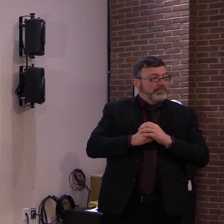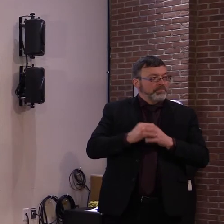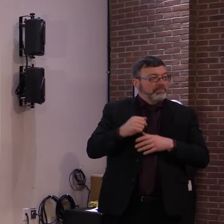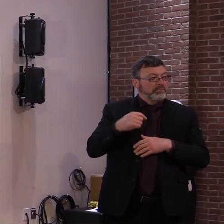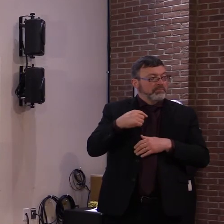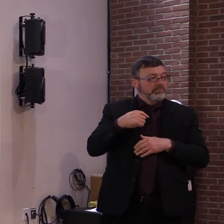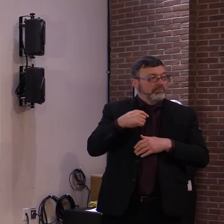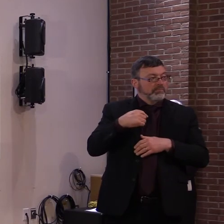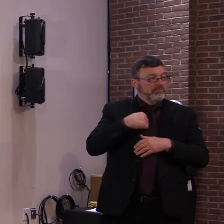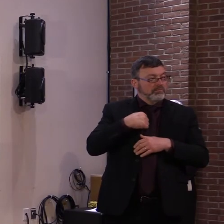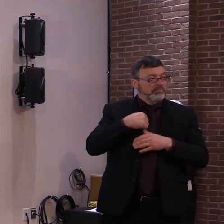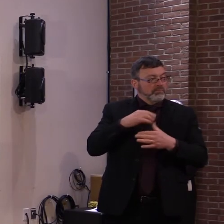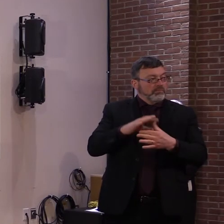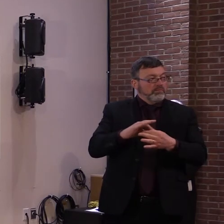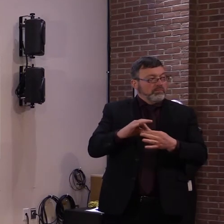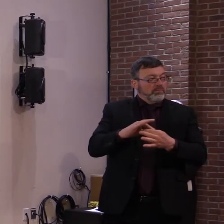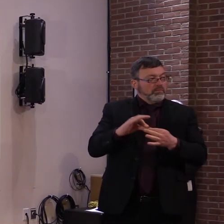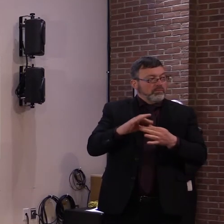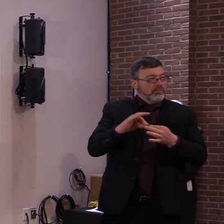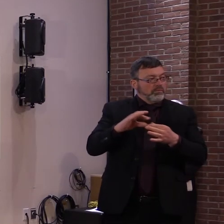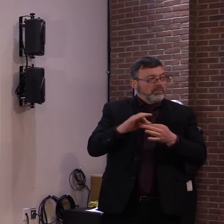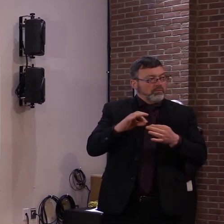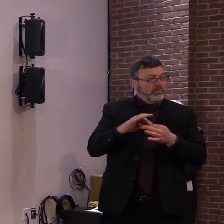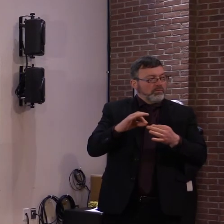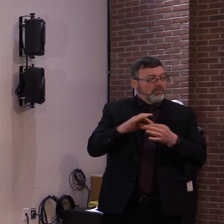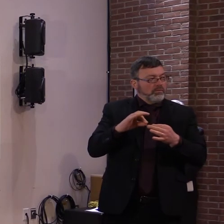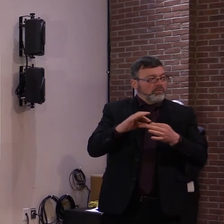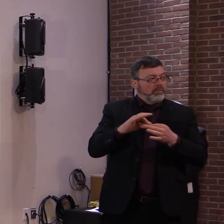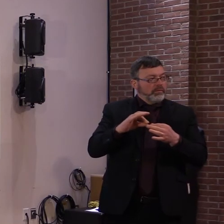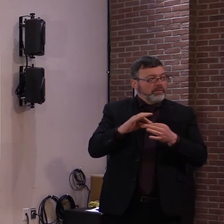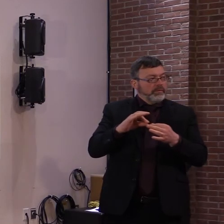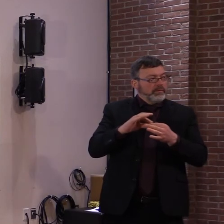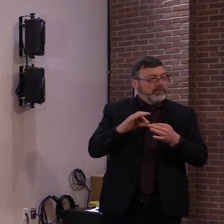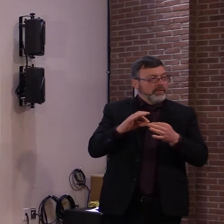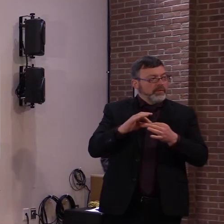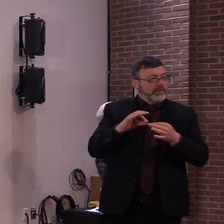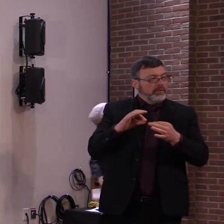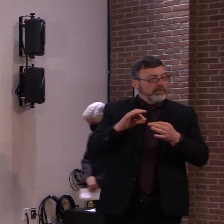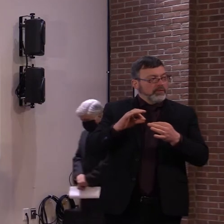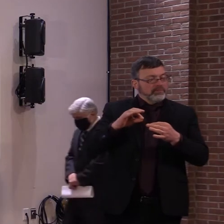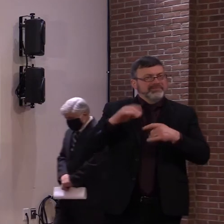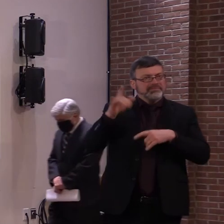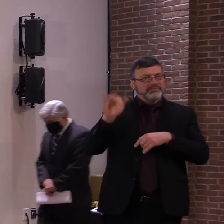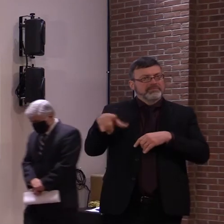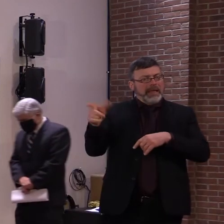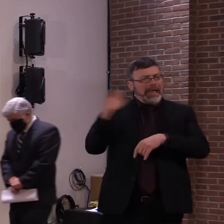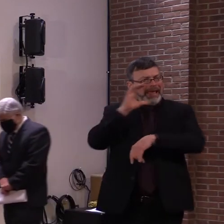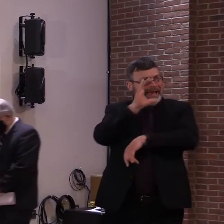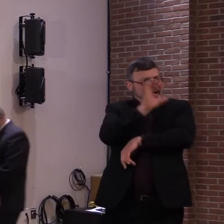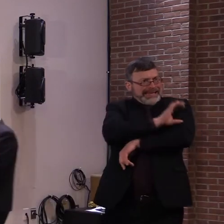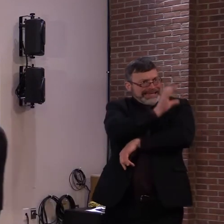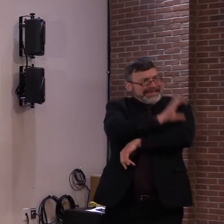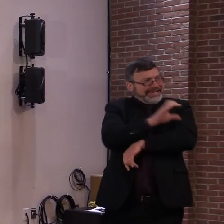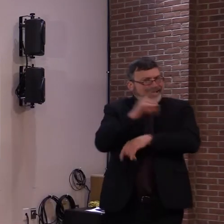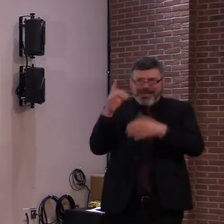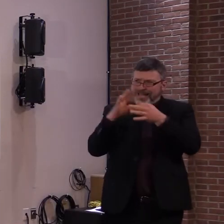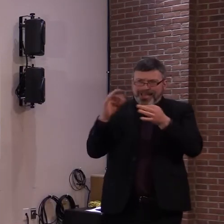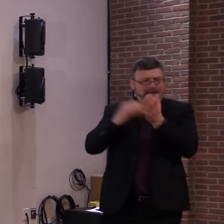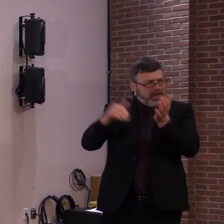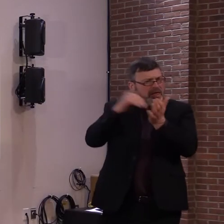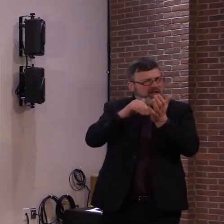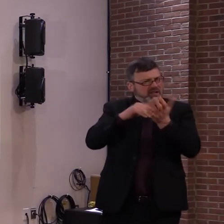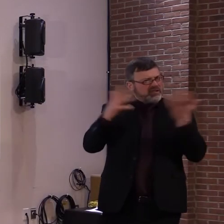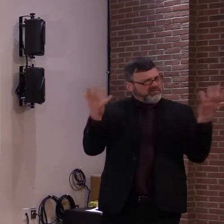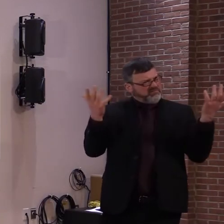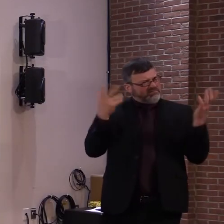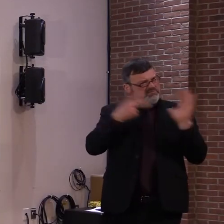will, clinics will look like as far as how many there might be and where they might be located. I know you gave some broad examples, but, um,